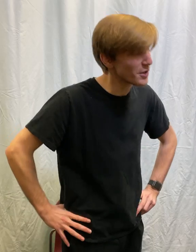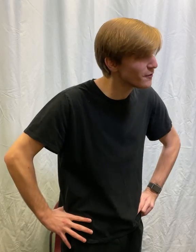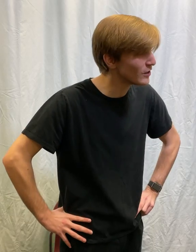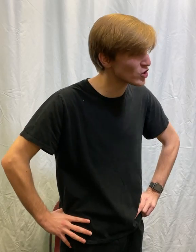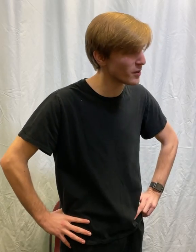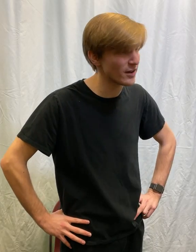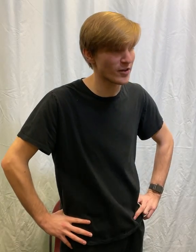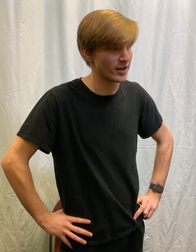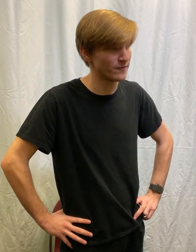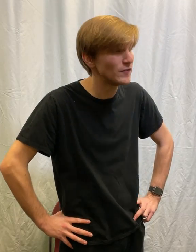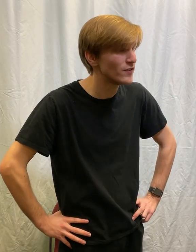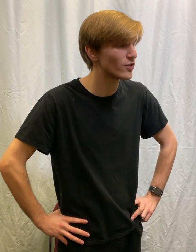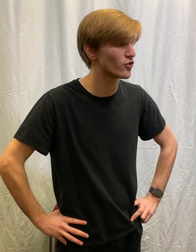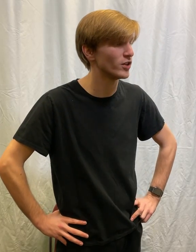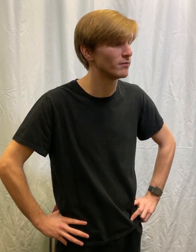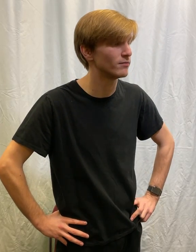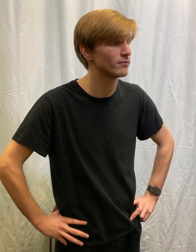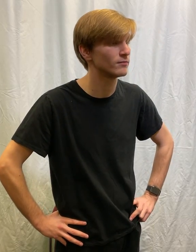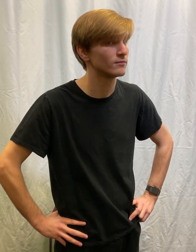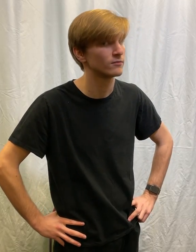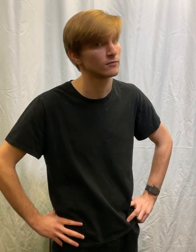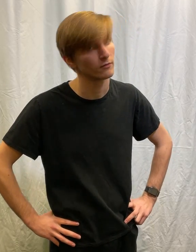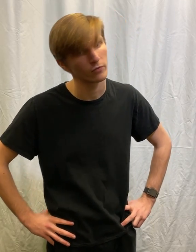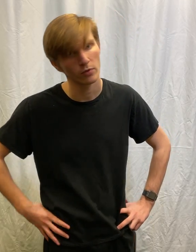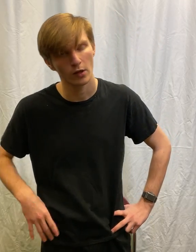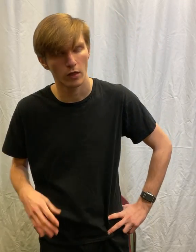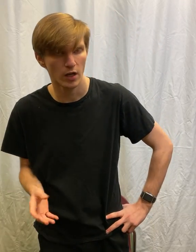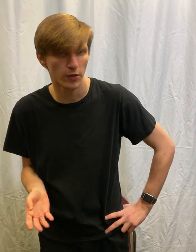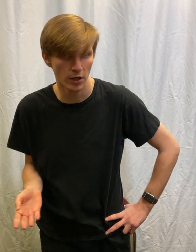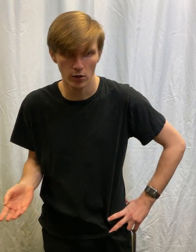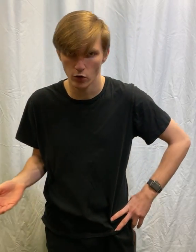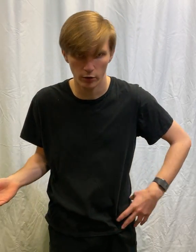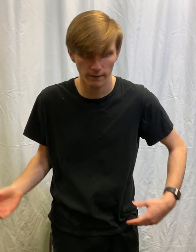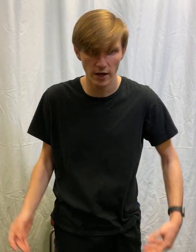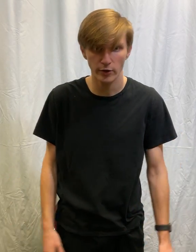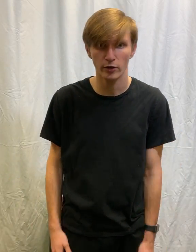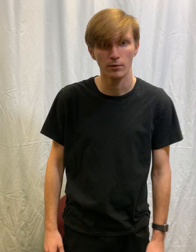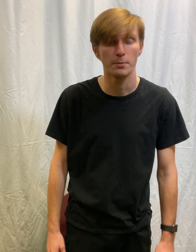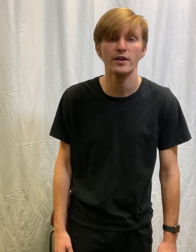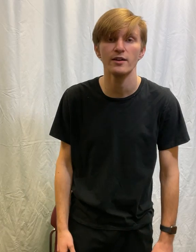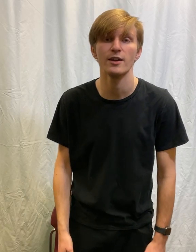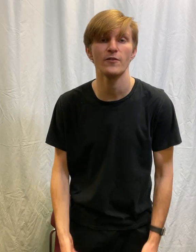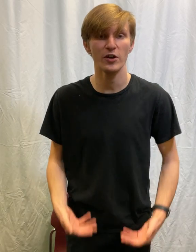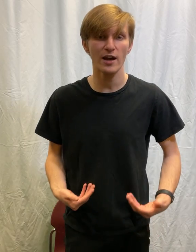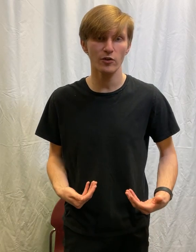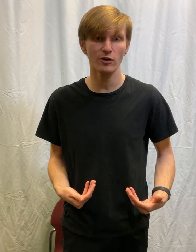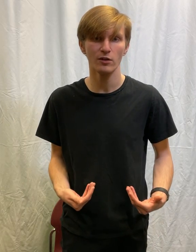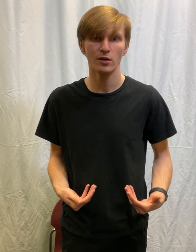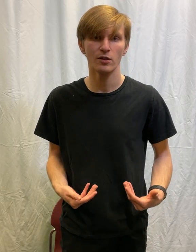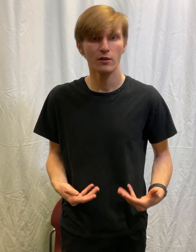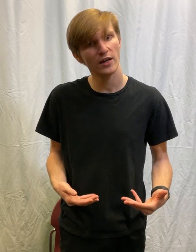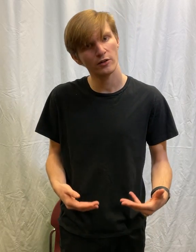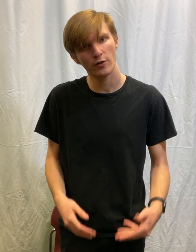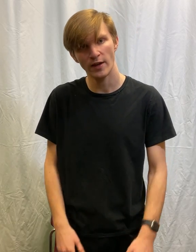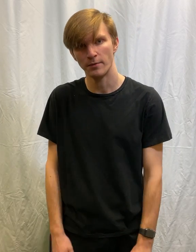little French place on 56th Street. They think you're a failure. But if you're an actor, they understand.